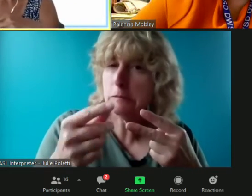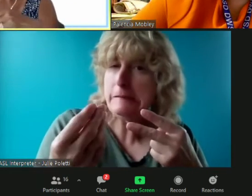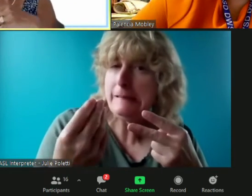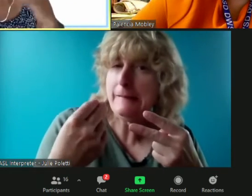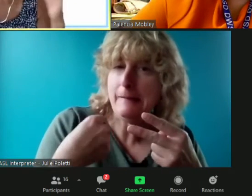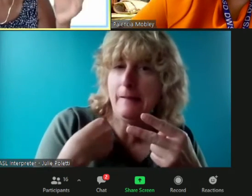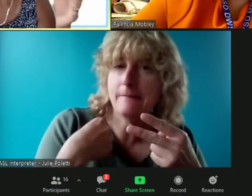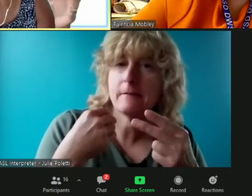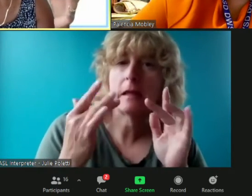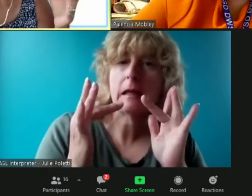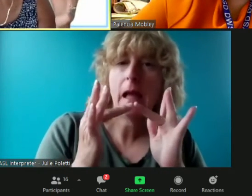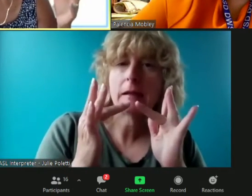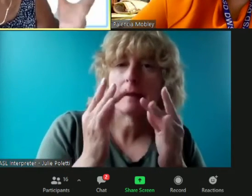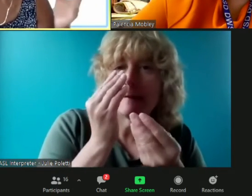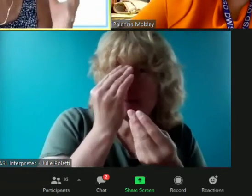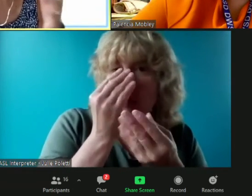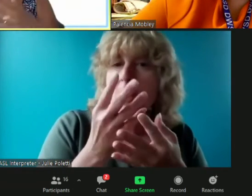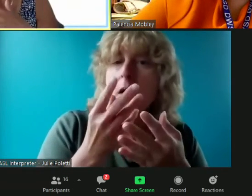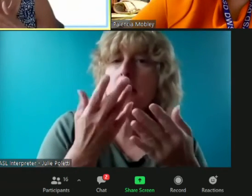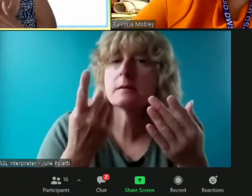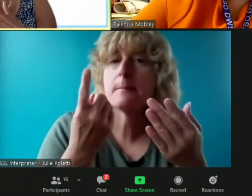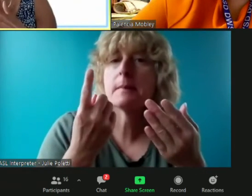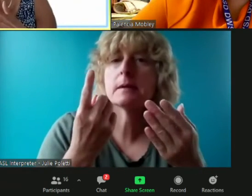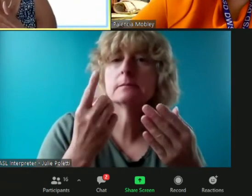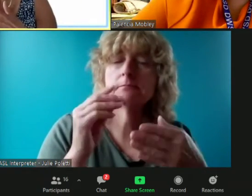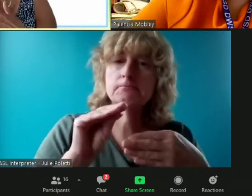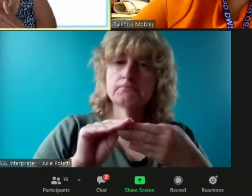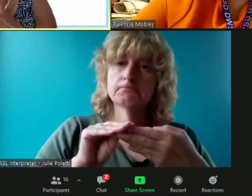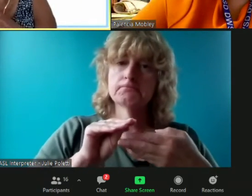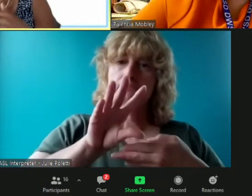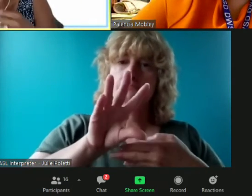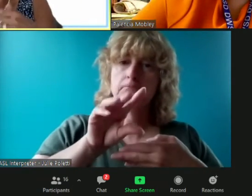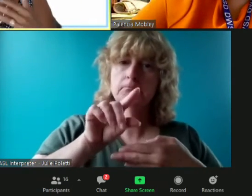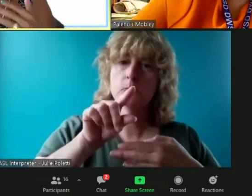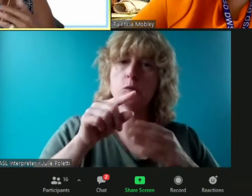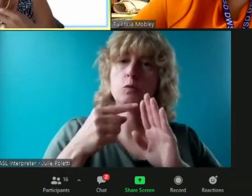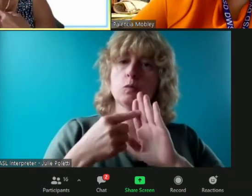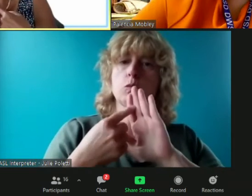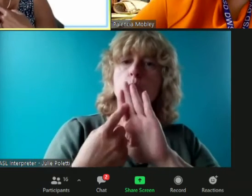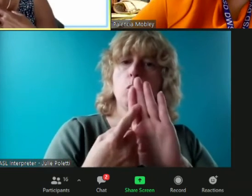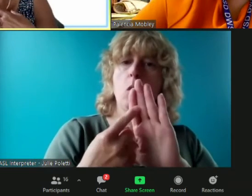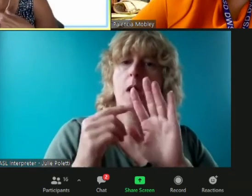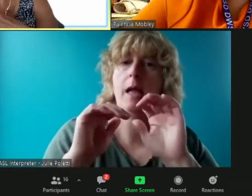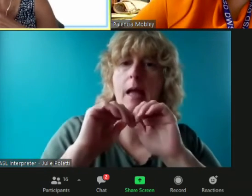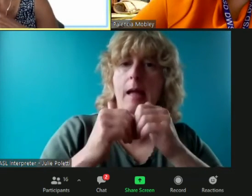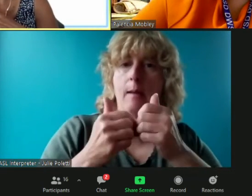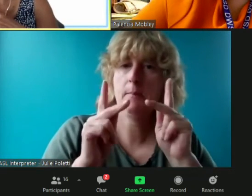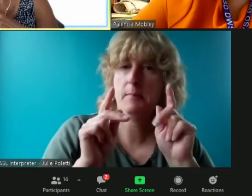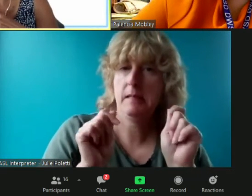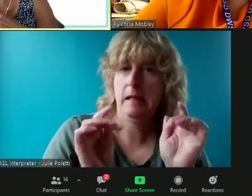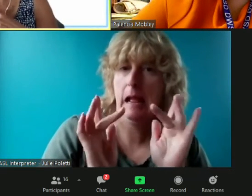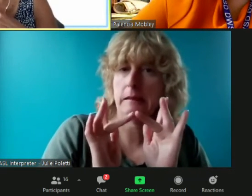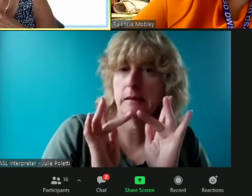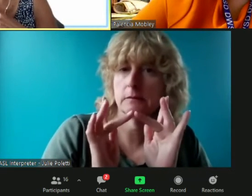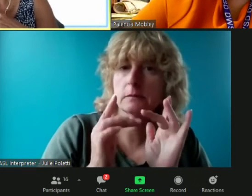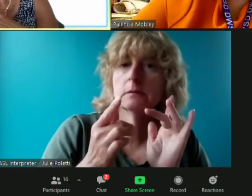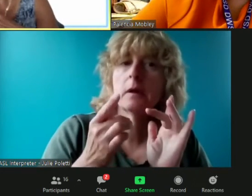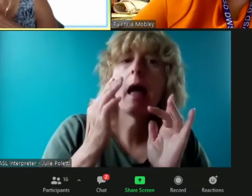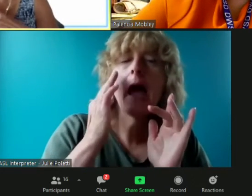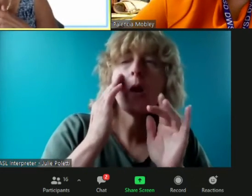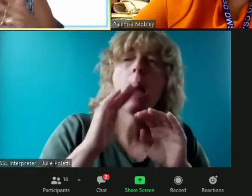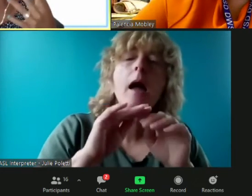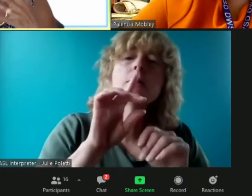a slide that has how people can make these connections because even while those they're on the city of detroit website